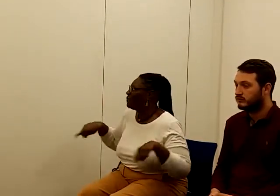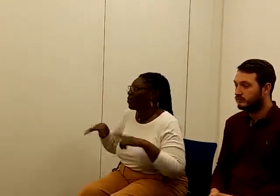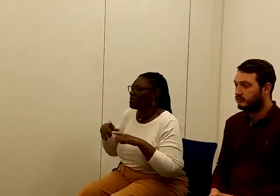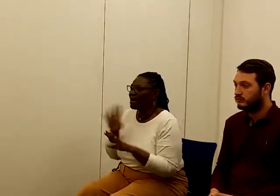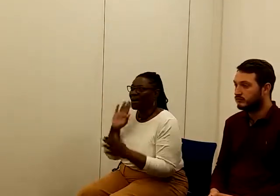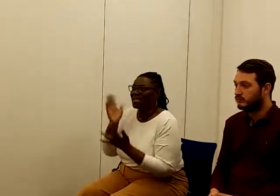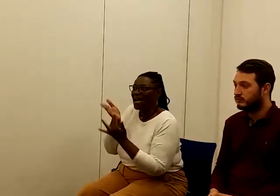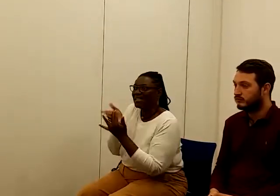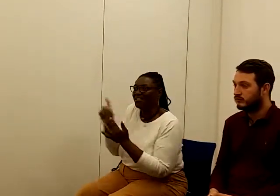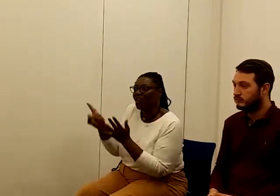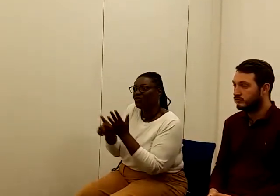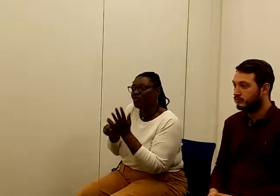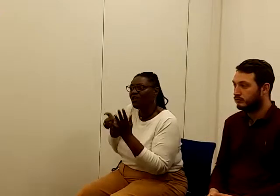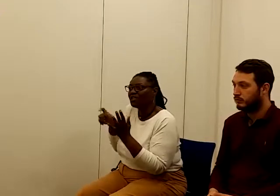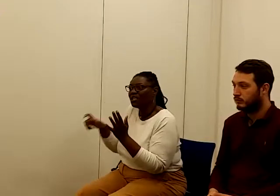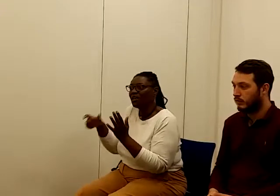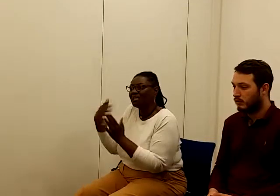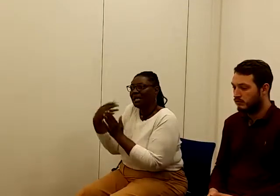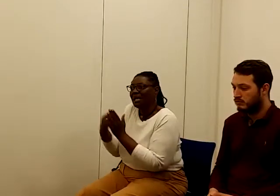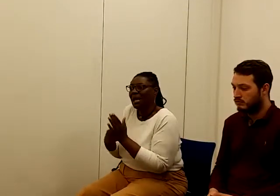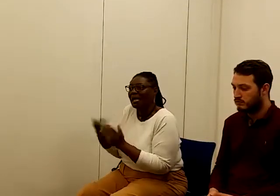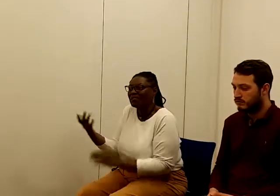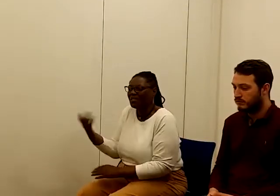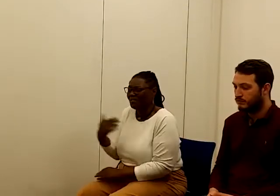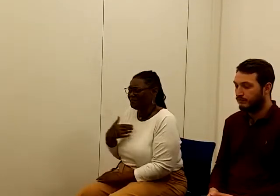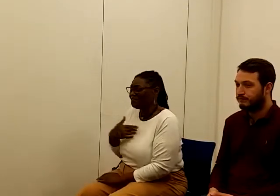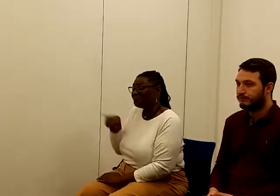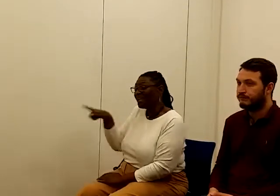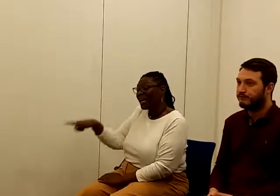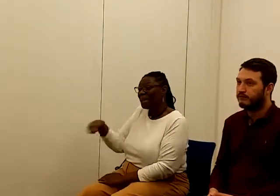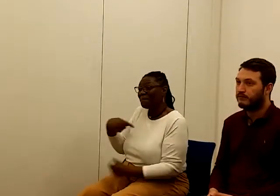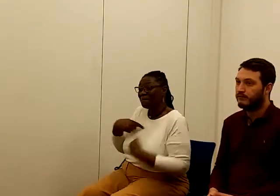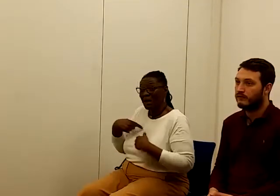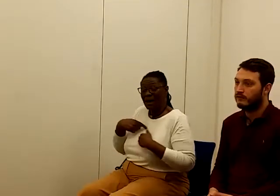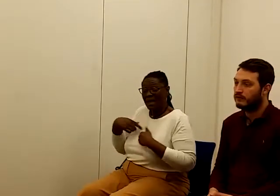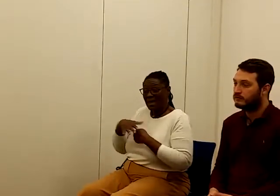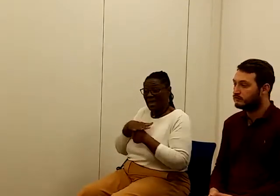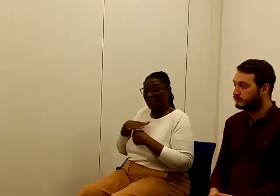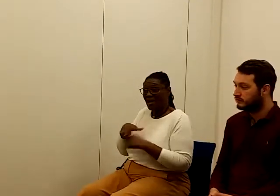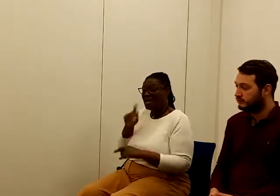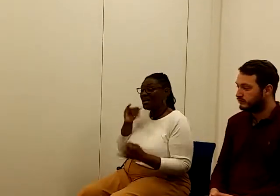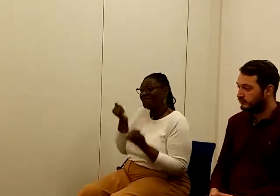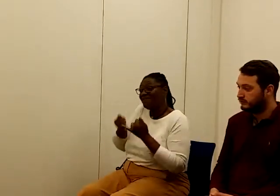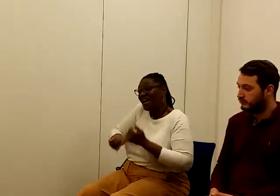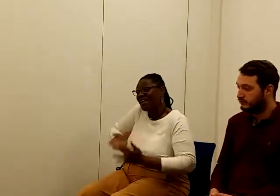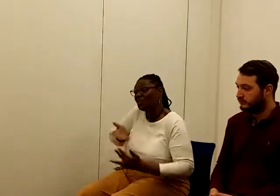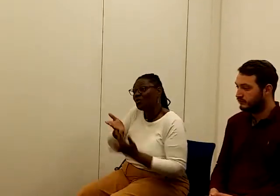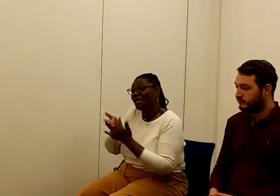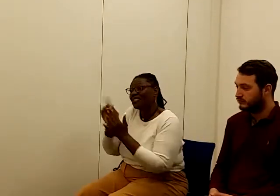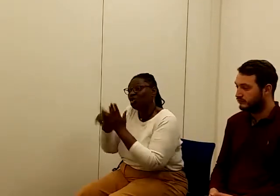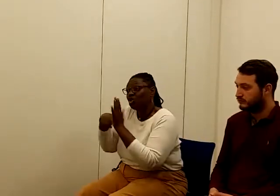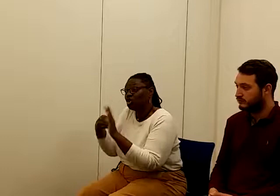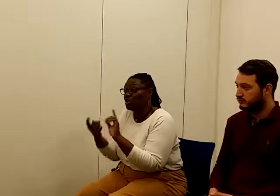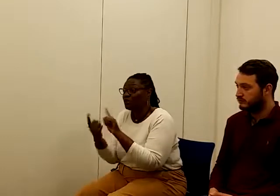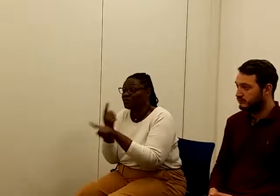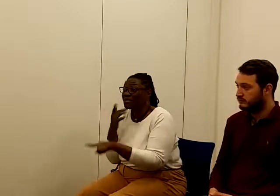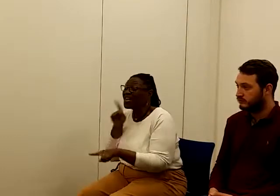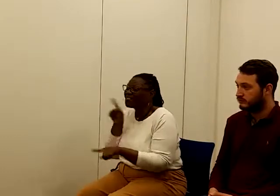Universal Credit claim. In my area now, failure to access your journal and respond is one of the biggest